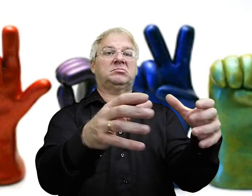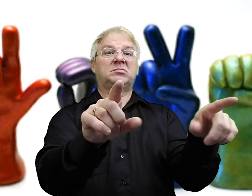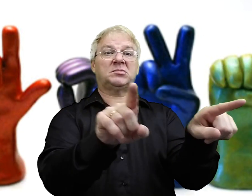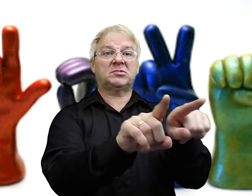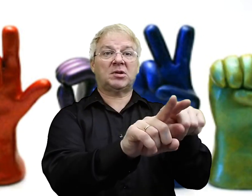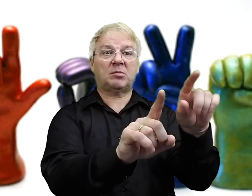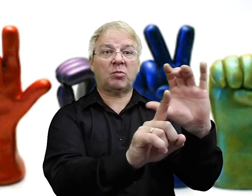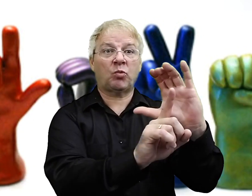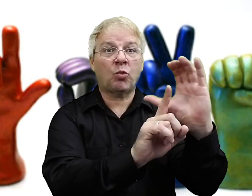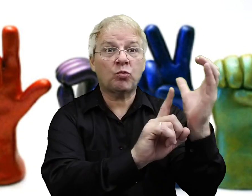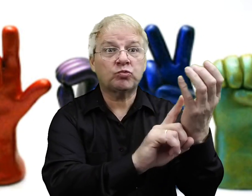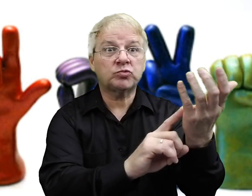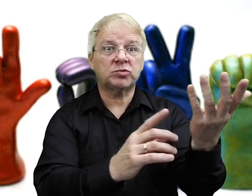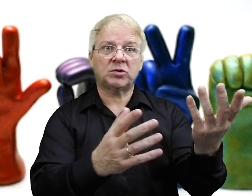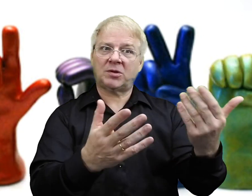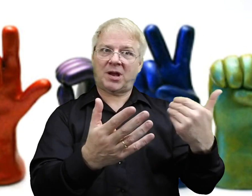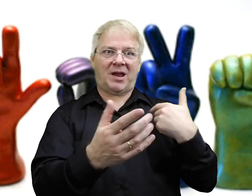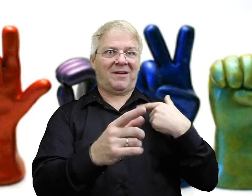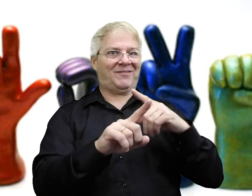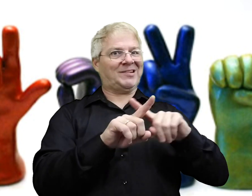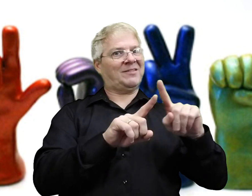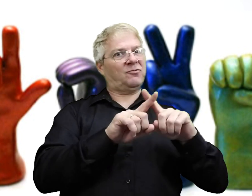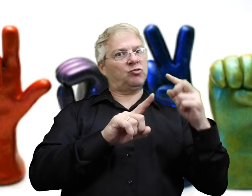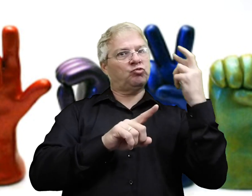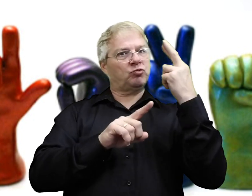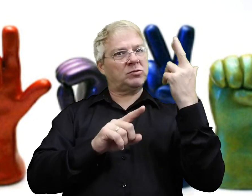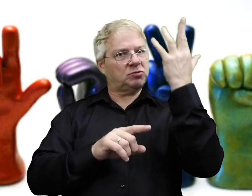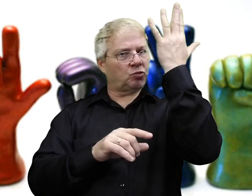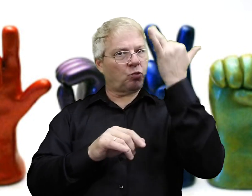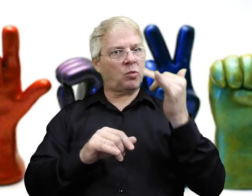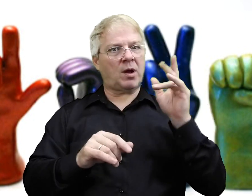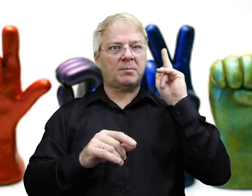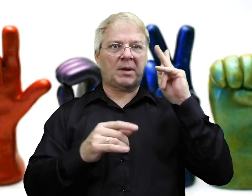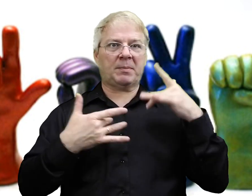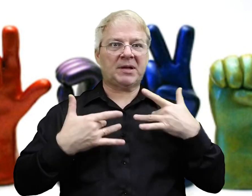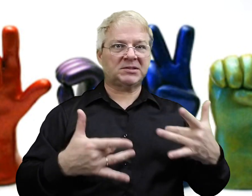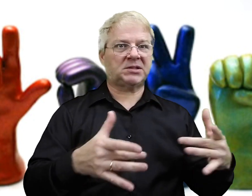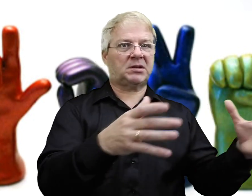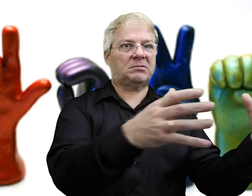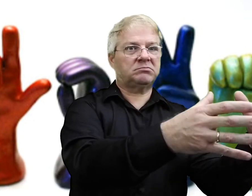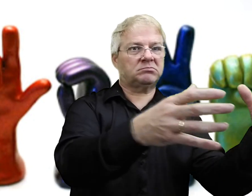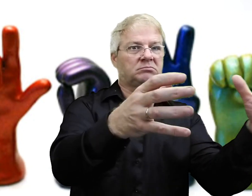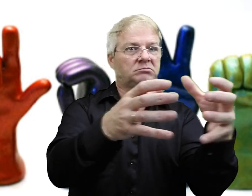together. They have the same culture, the same language. There's a variety of reasons why